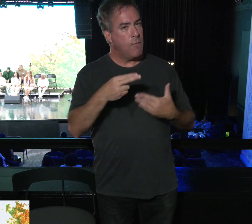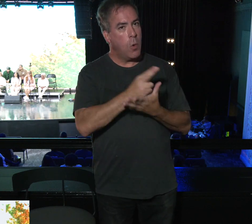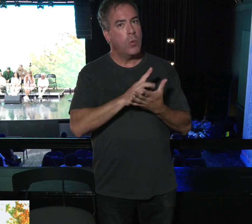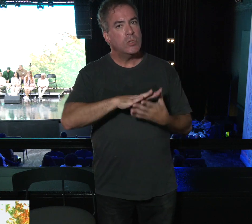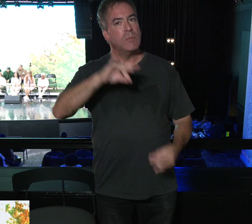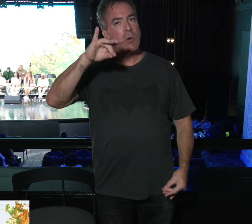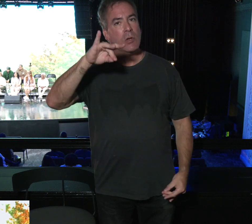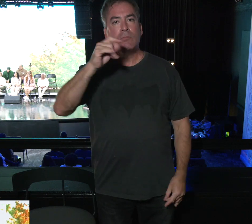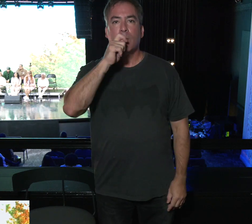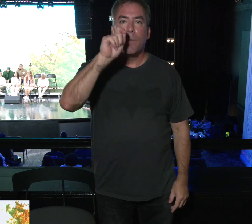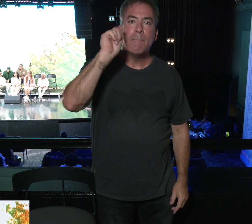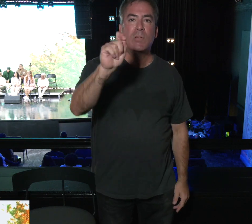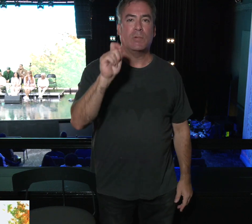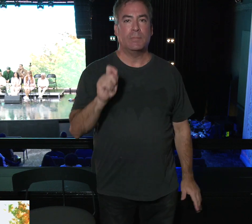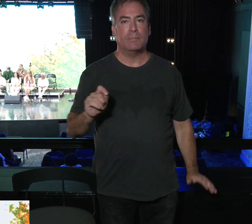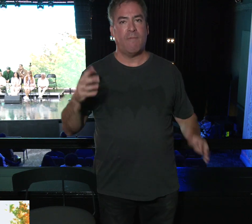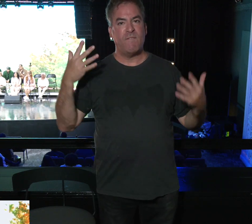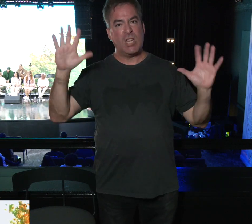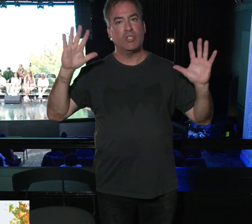period.